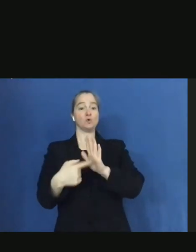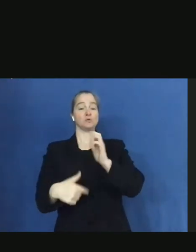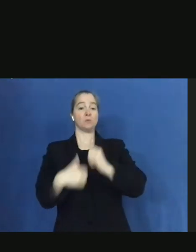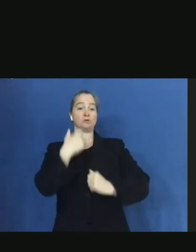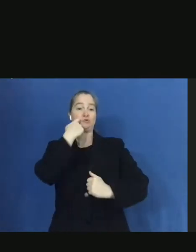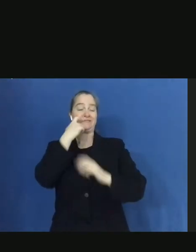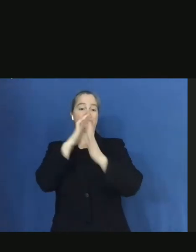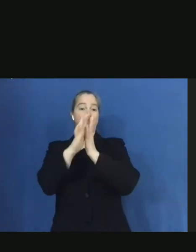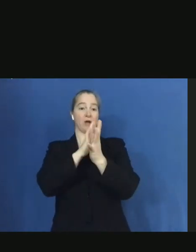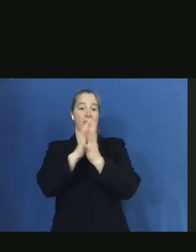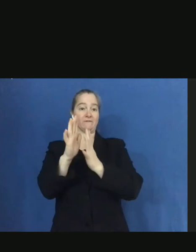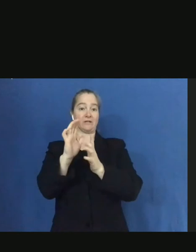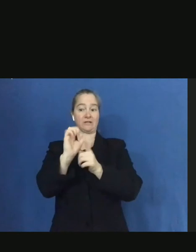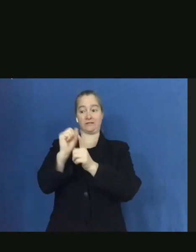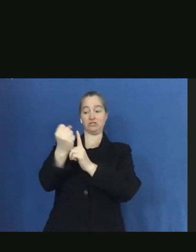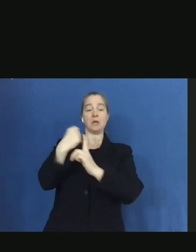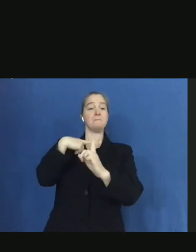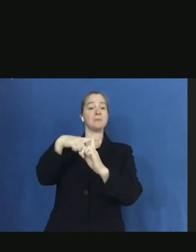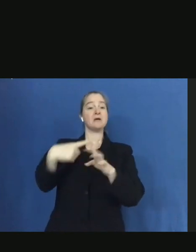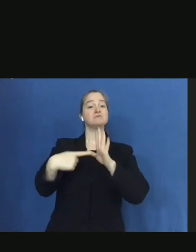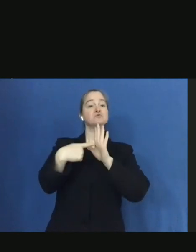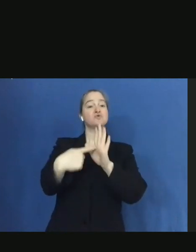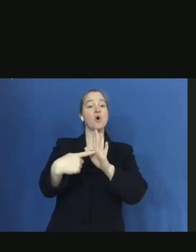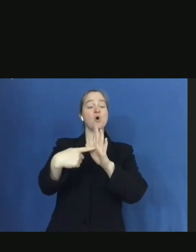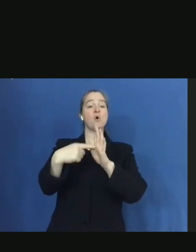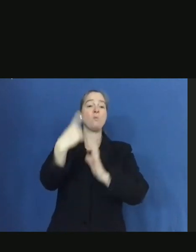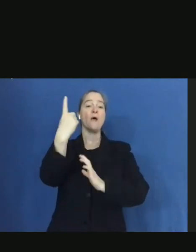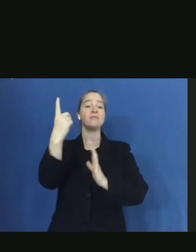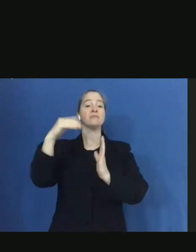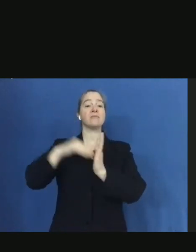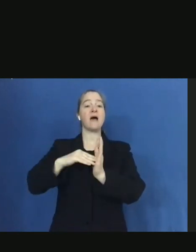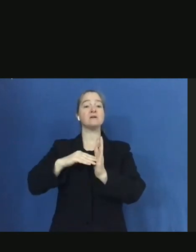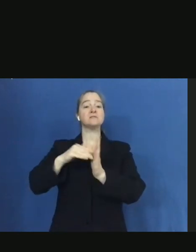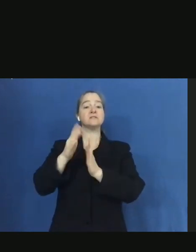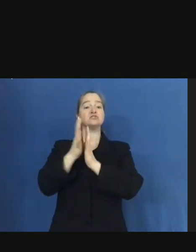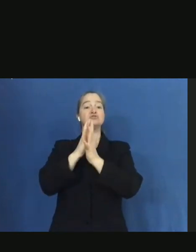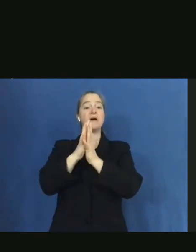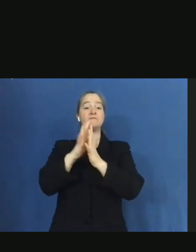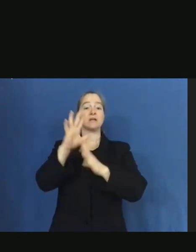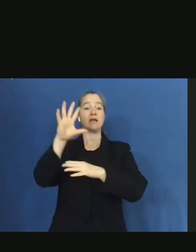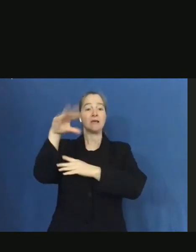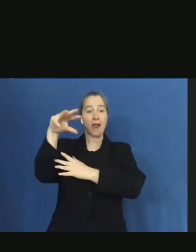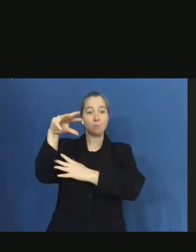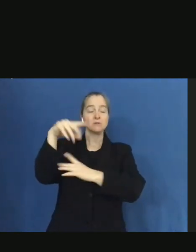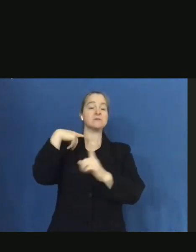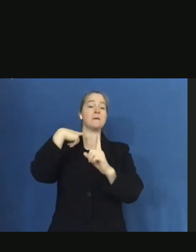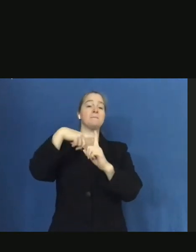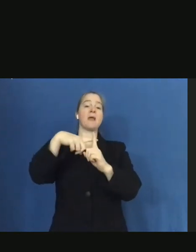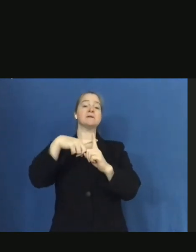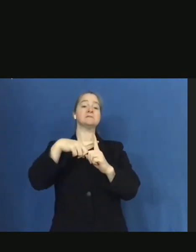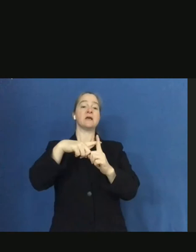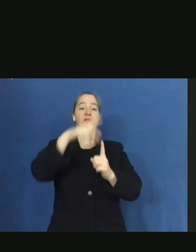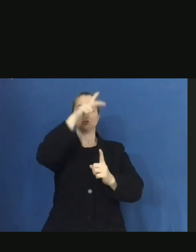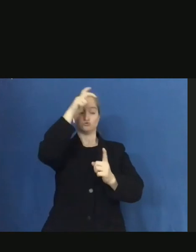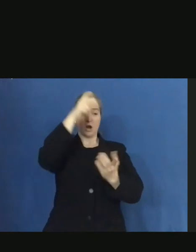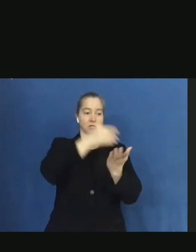traffic cameras that you can view and where our vehicles are and when the state roads were last plowed. So again, we ask you to be our